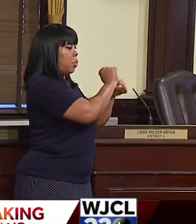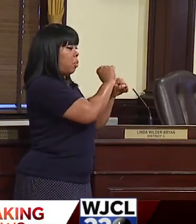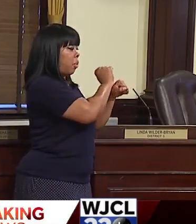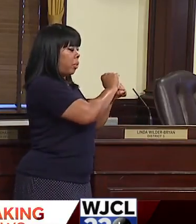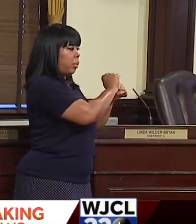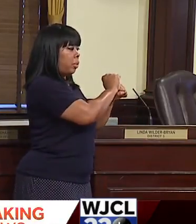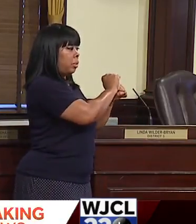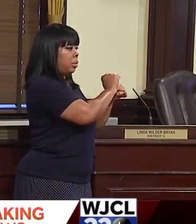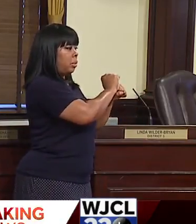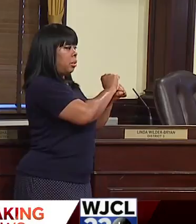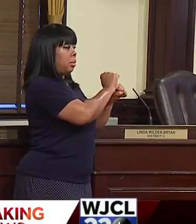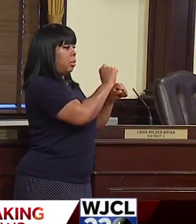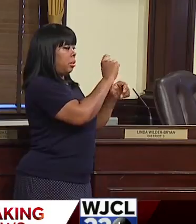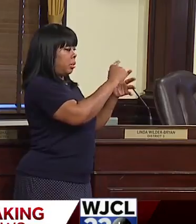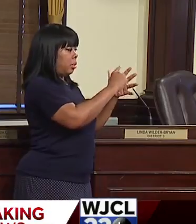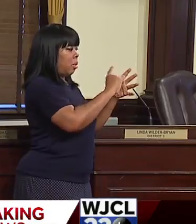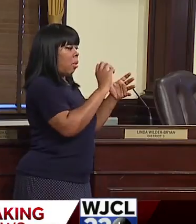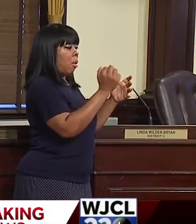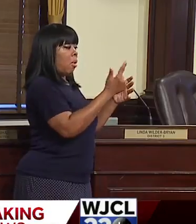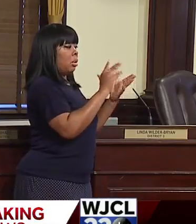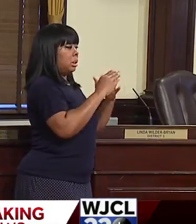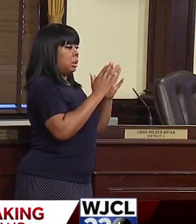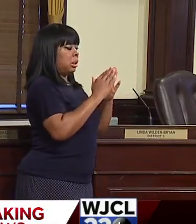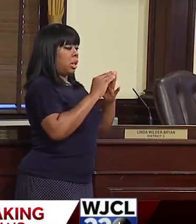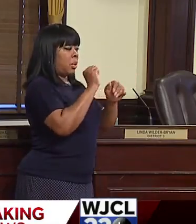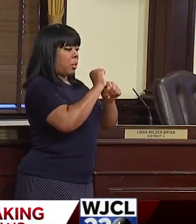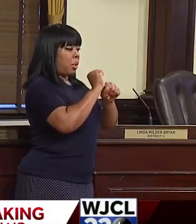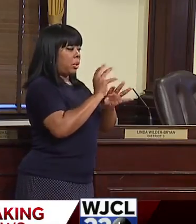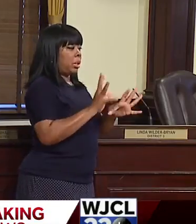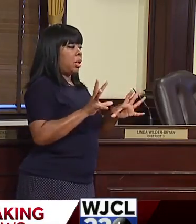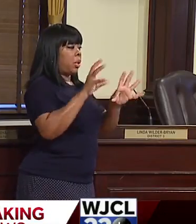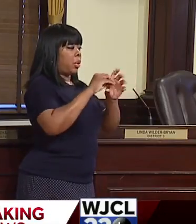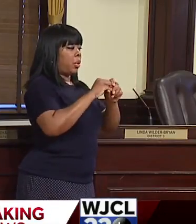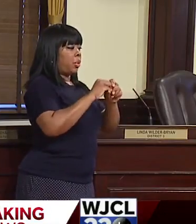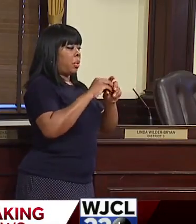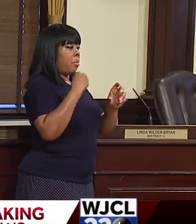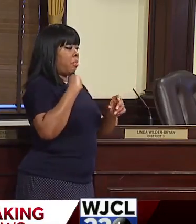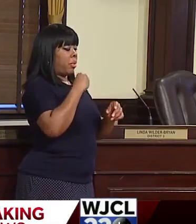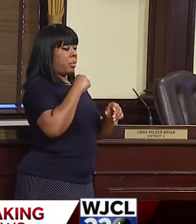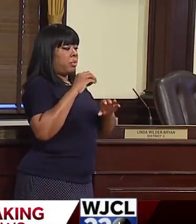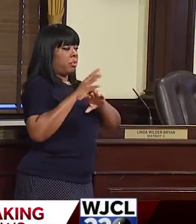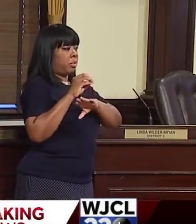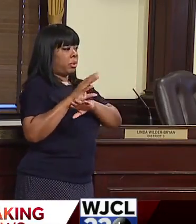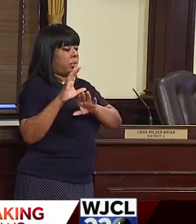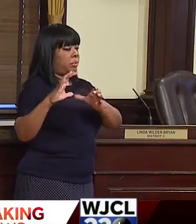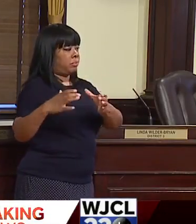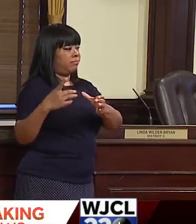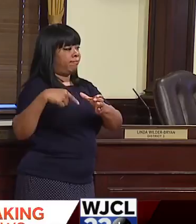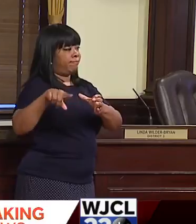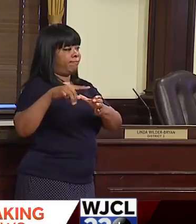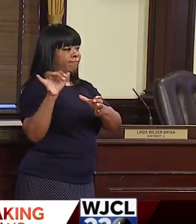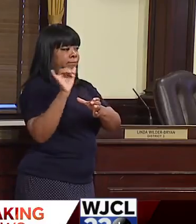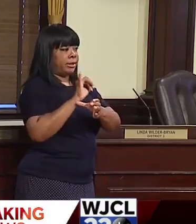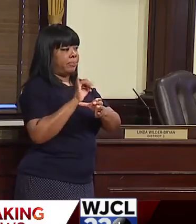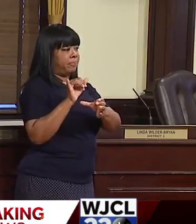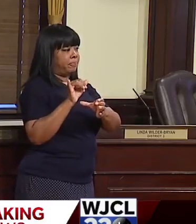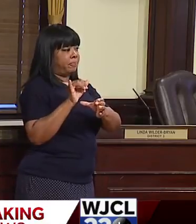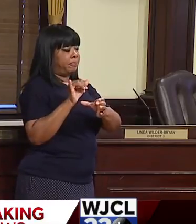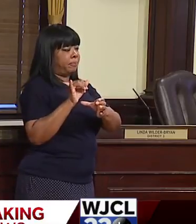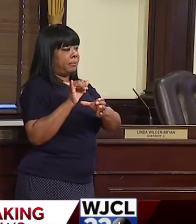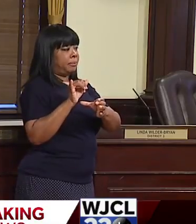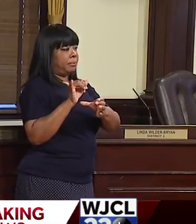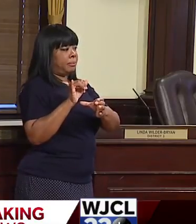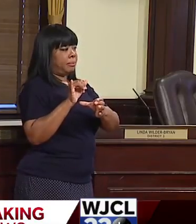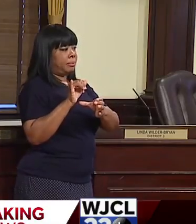single, uh, city employee to include members of council. Um, I